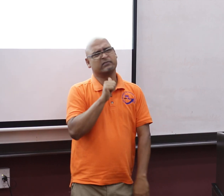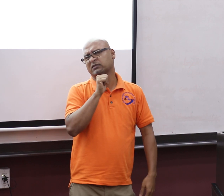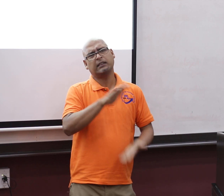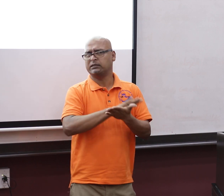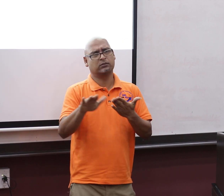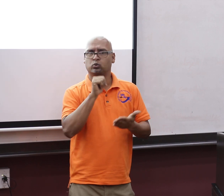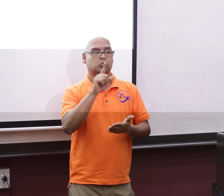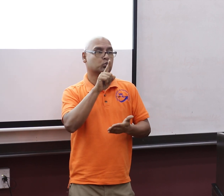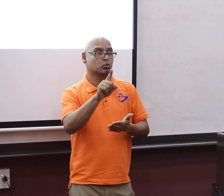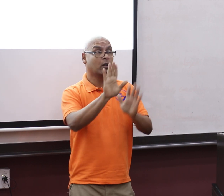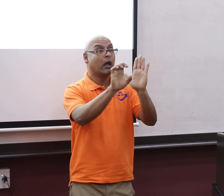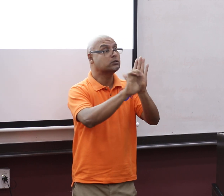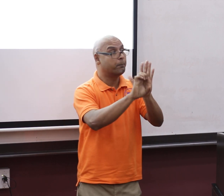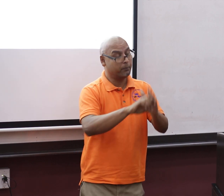mute, or all kinds of words like that.